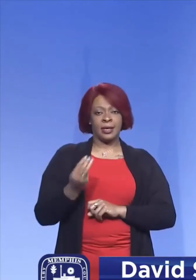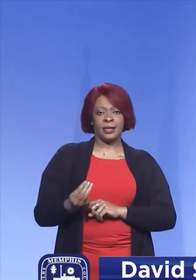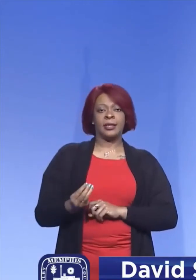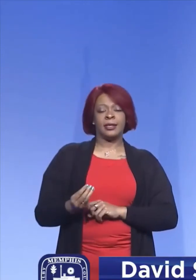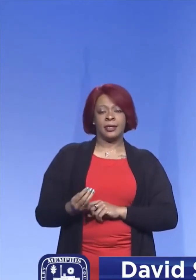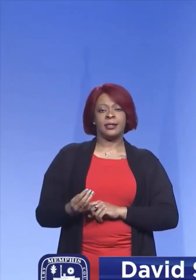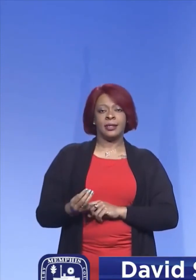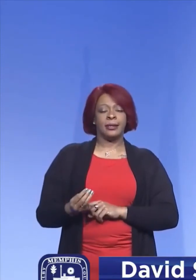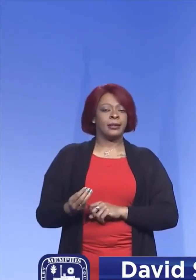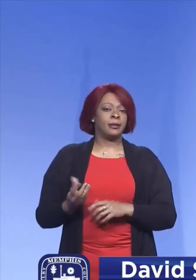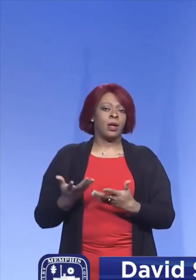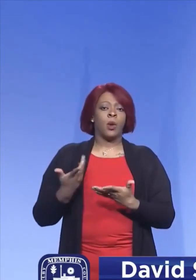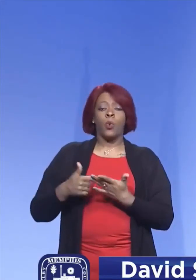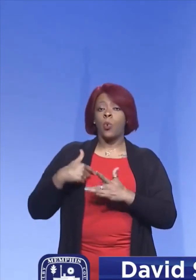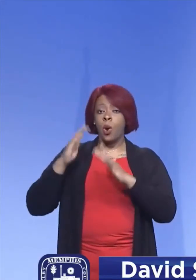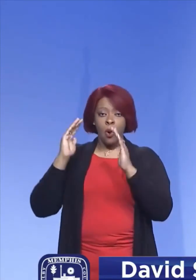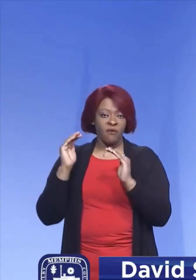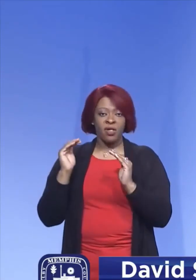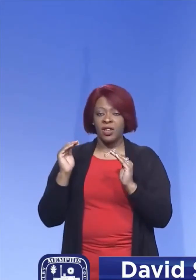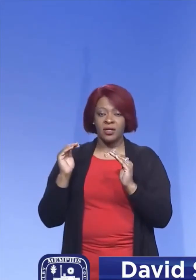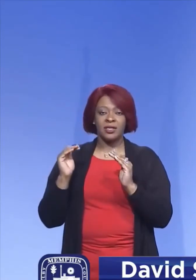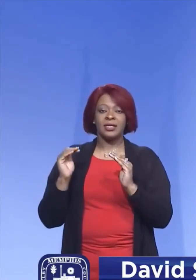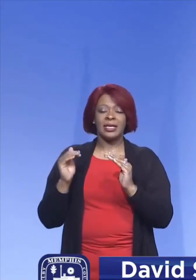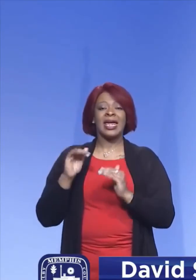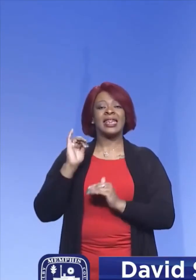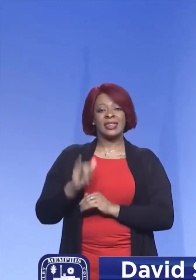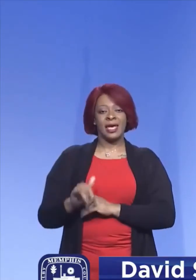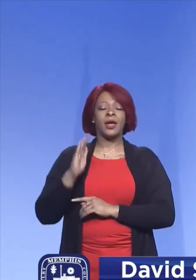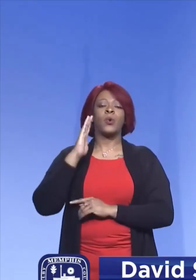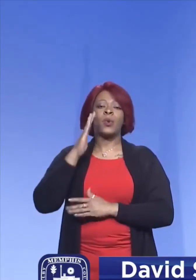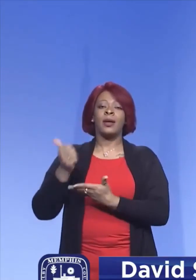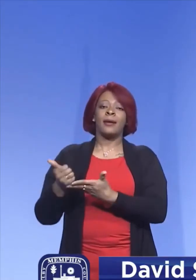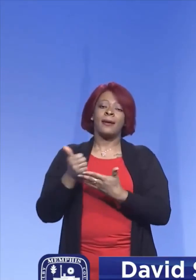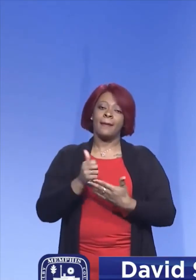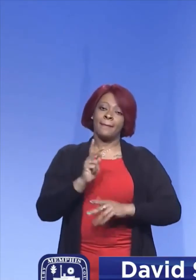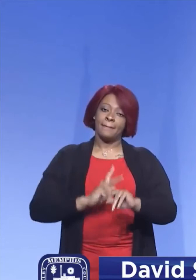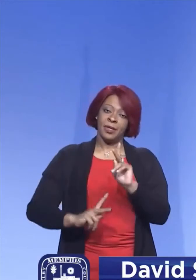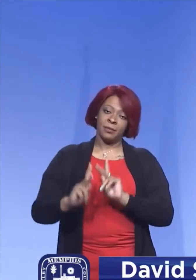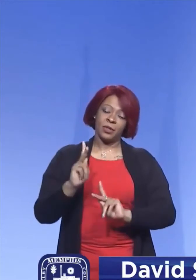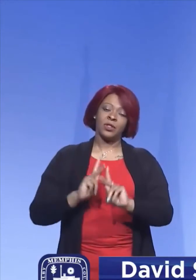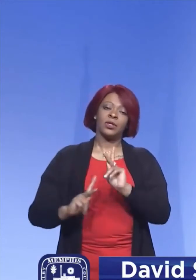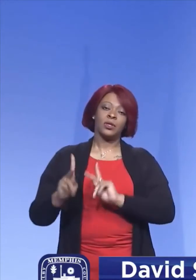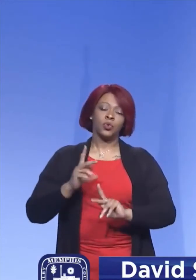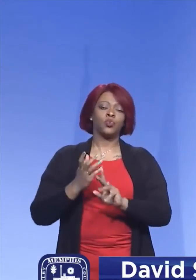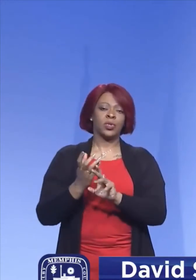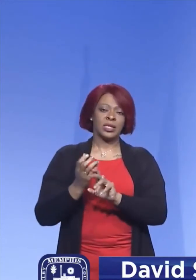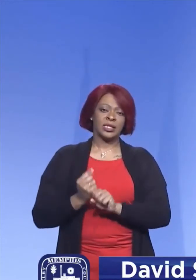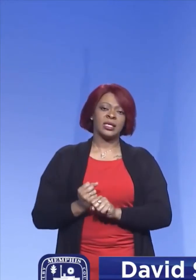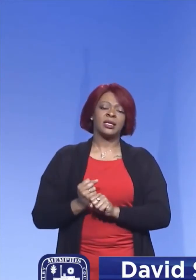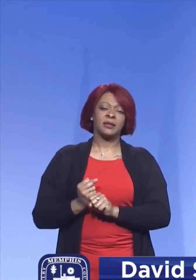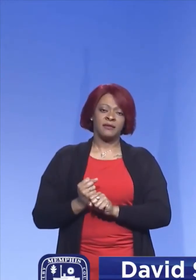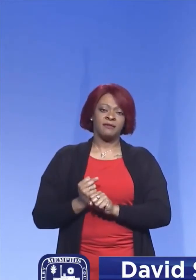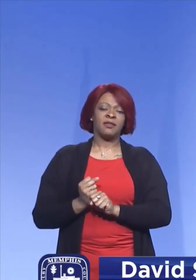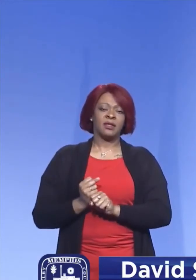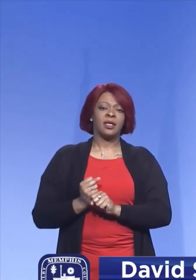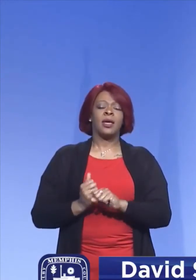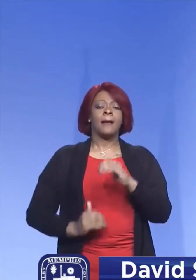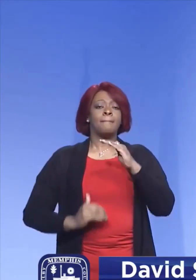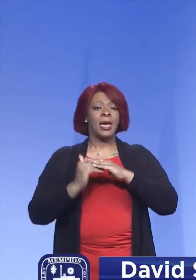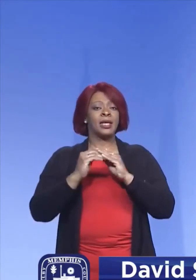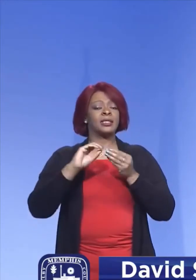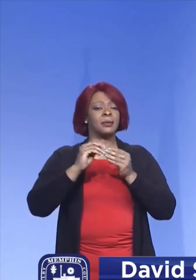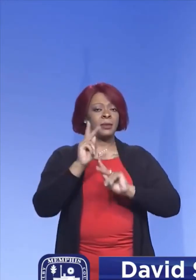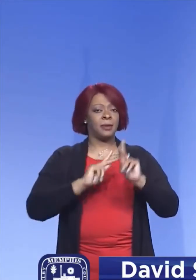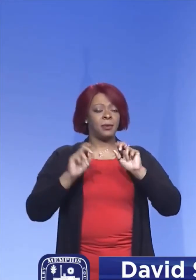but what we're hopeful of is that that will help people receive the, the maximum number of people